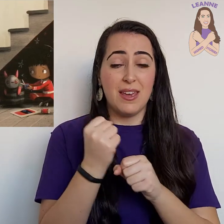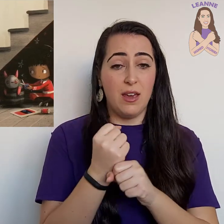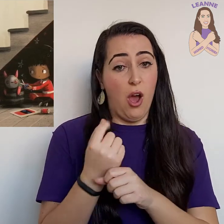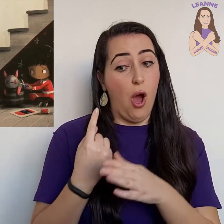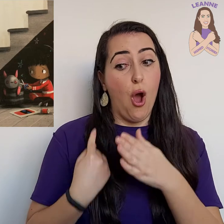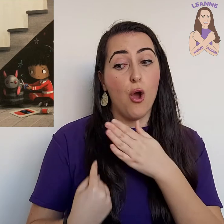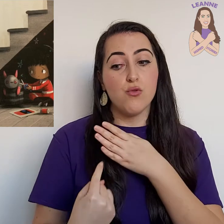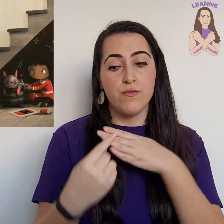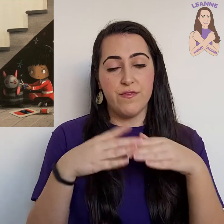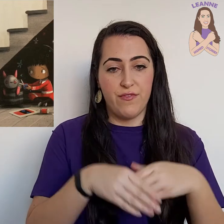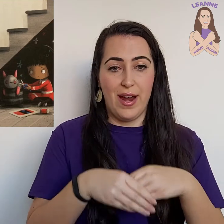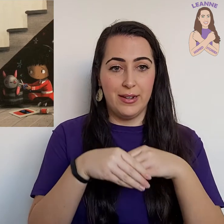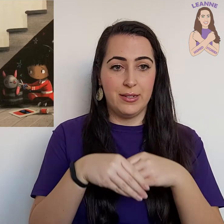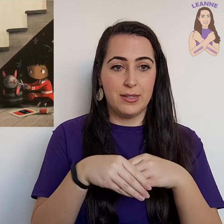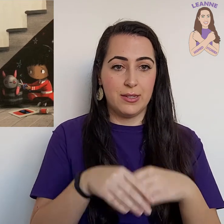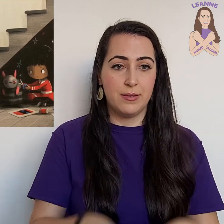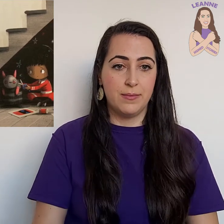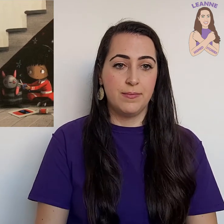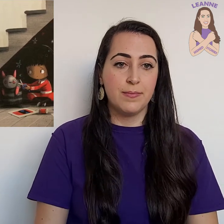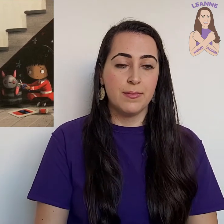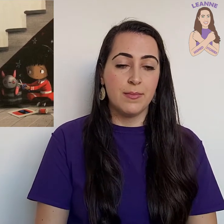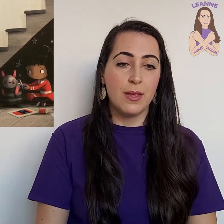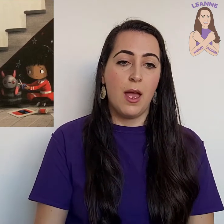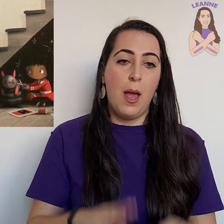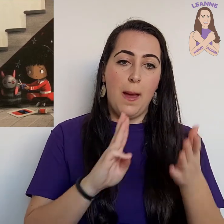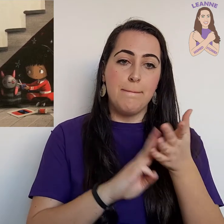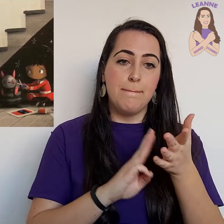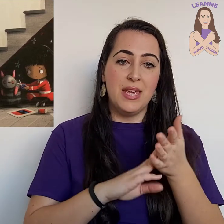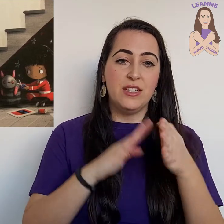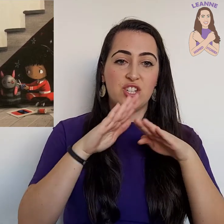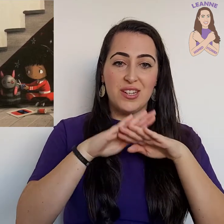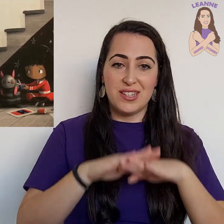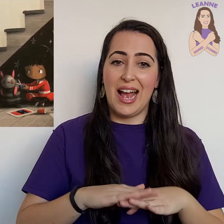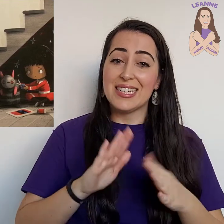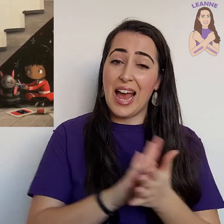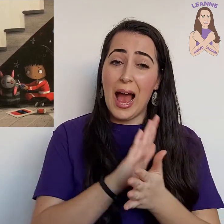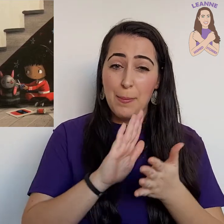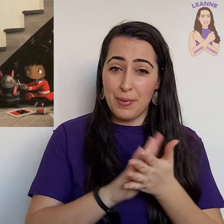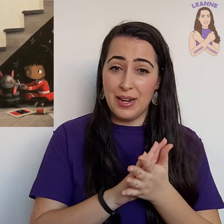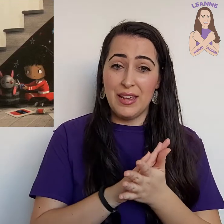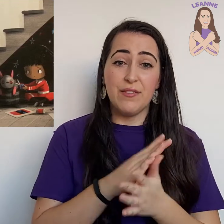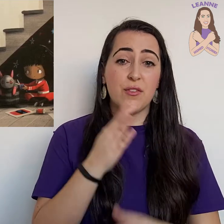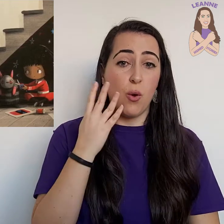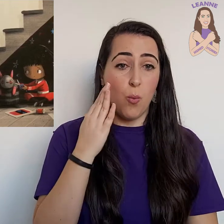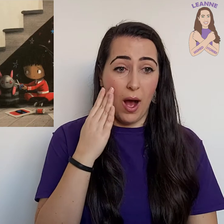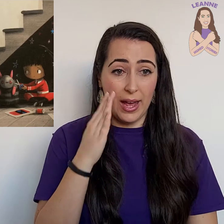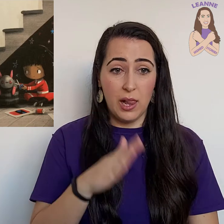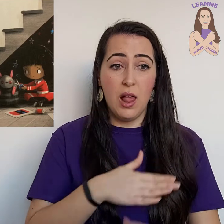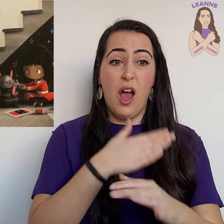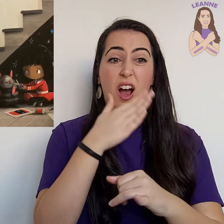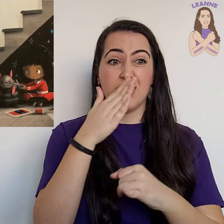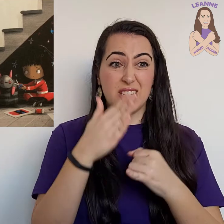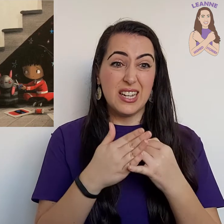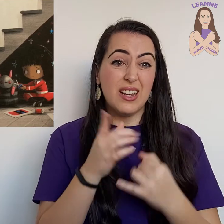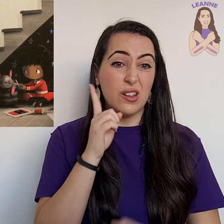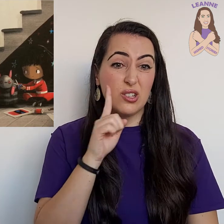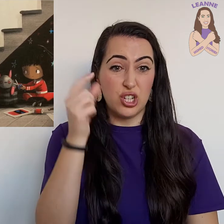her own friends. Misha sat happily for a while until she